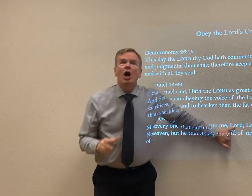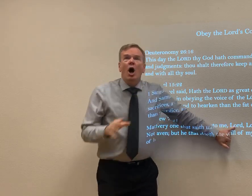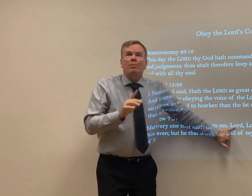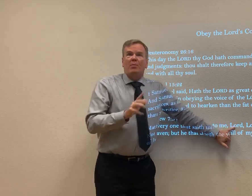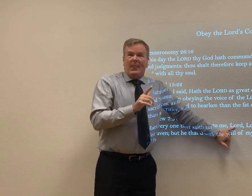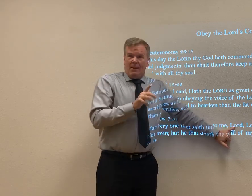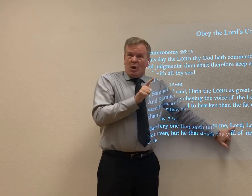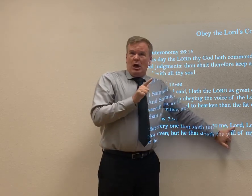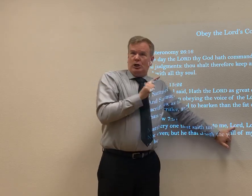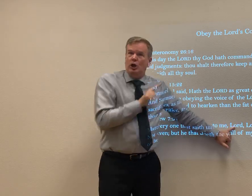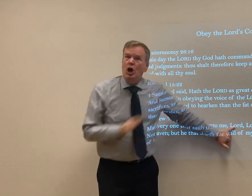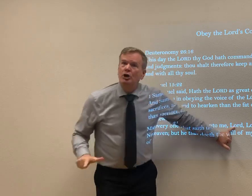Lord. Lord.